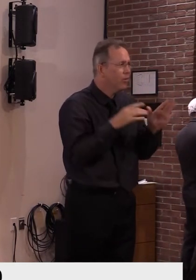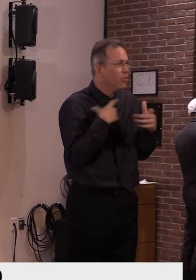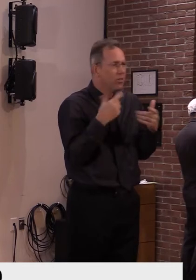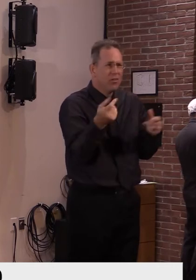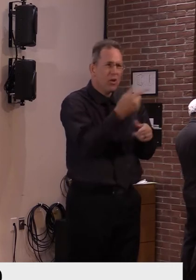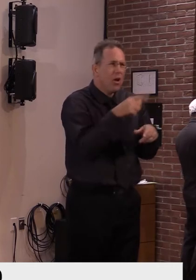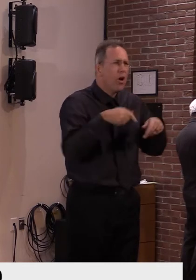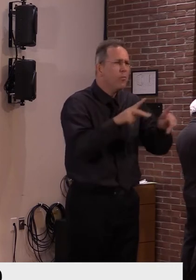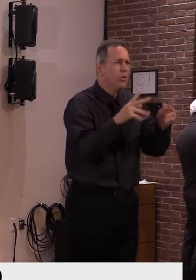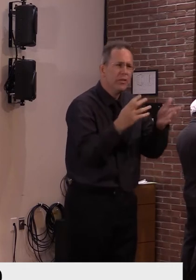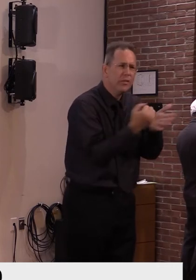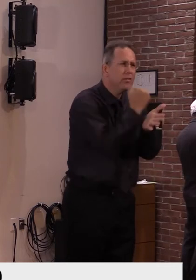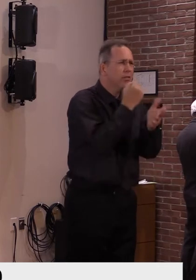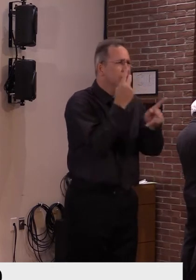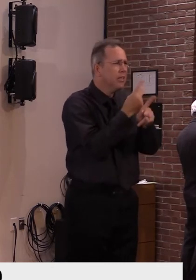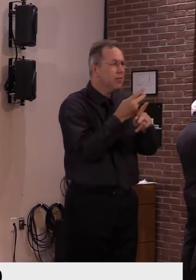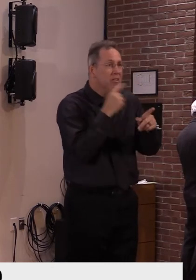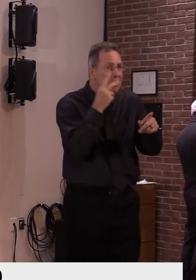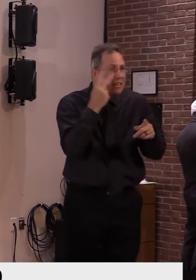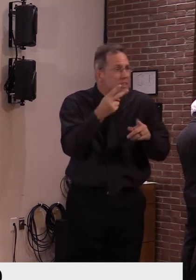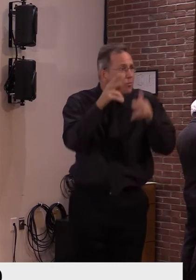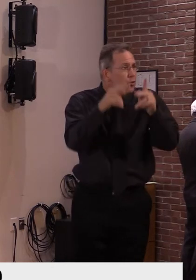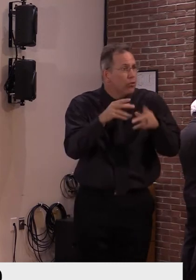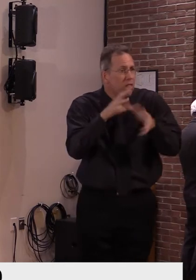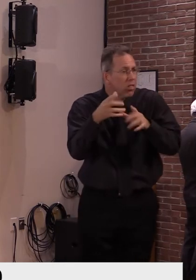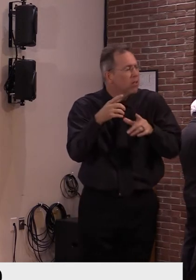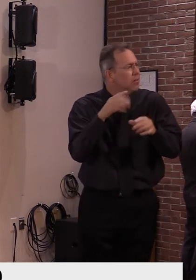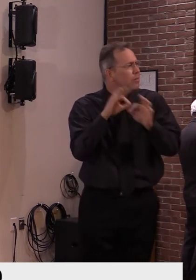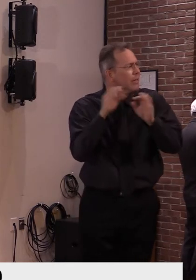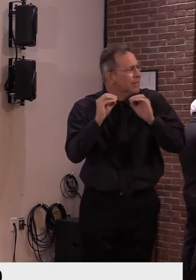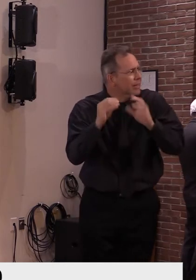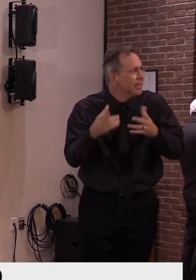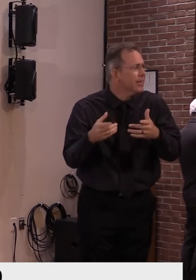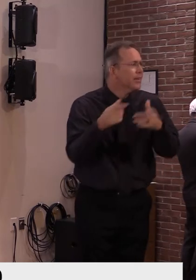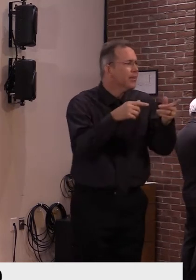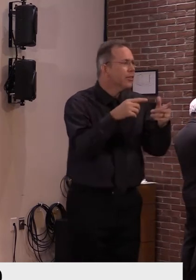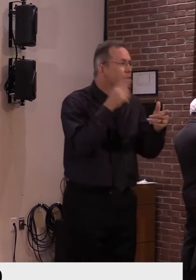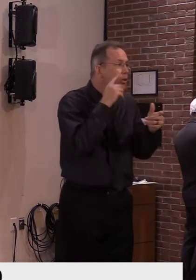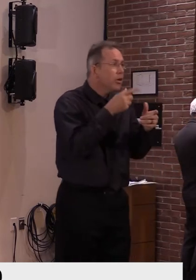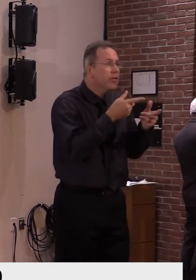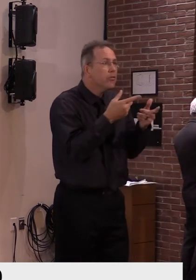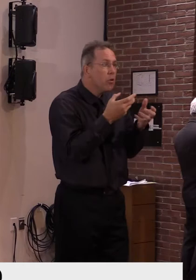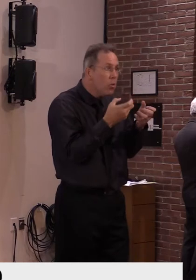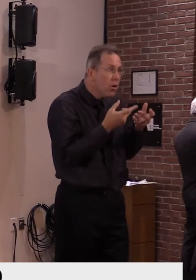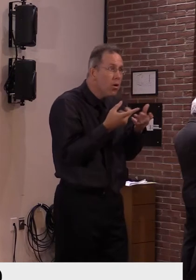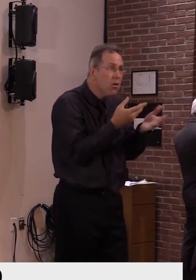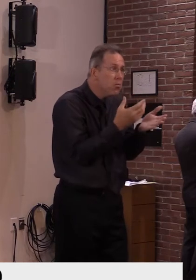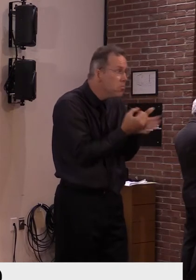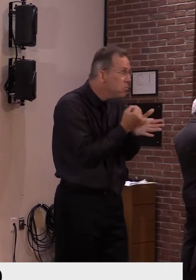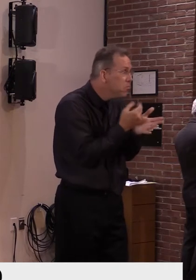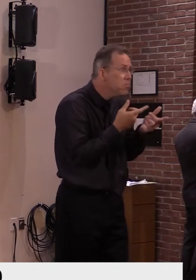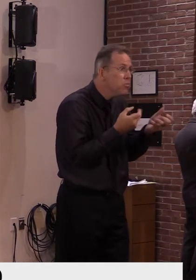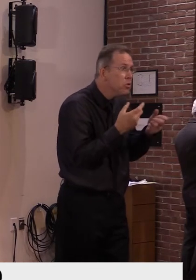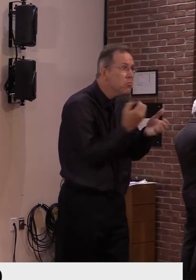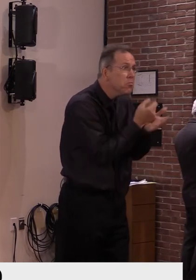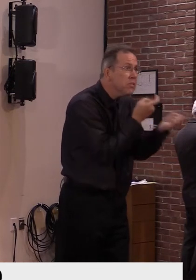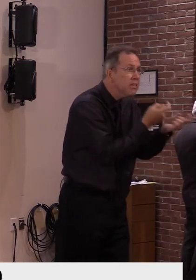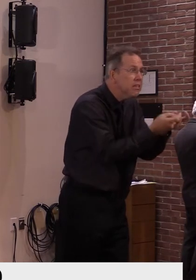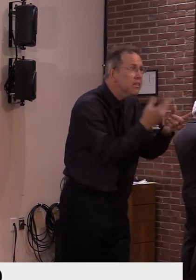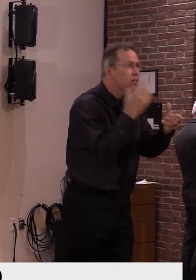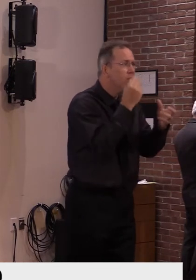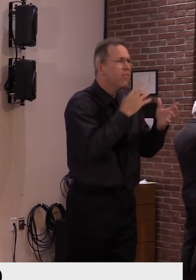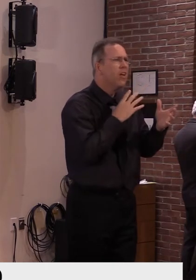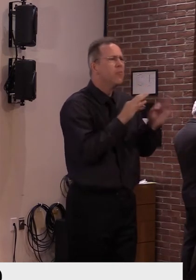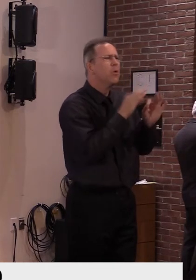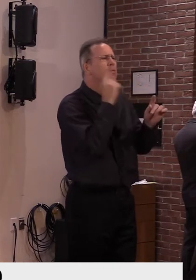facility itself appears to have done everything right. And, uh, it was really the social aspect outside the rink, uh, where the